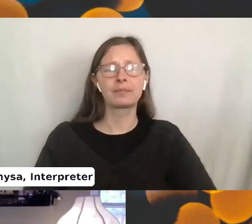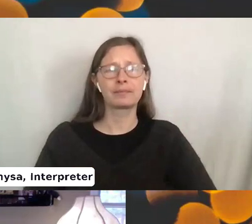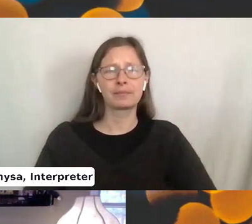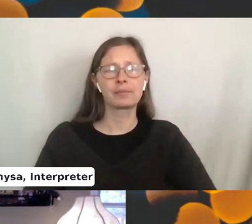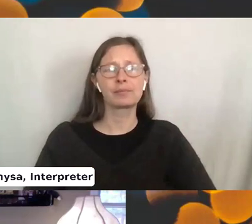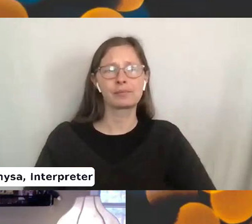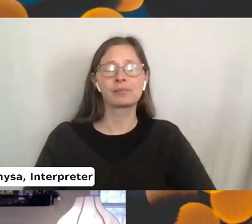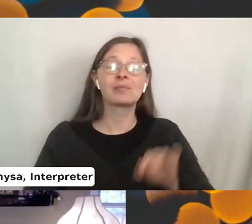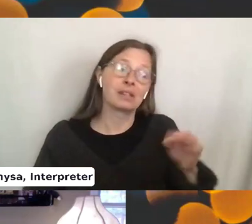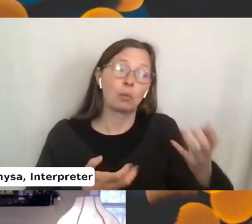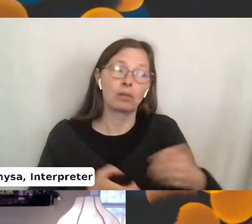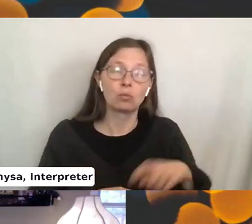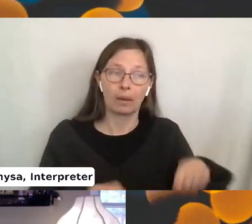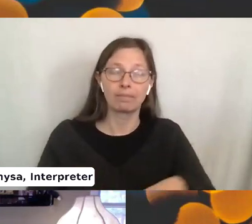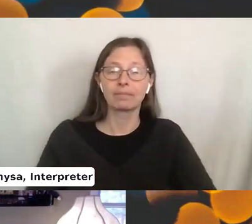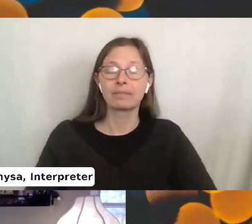If you want to.